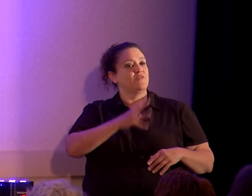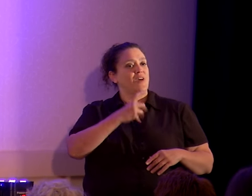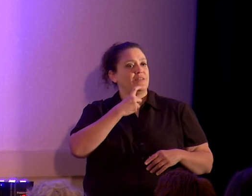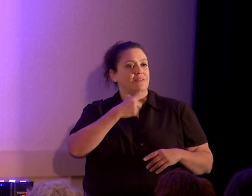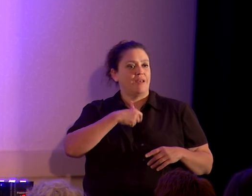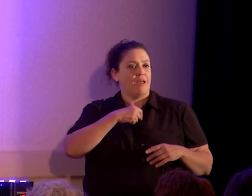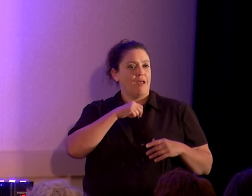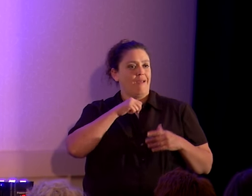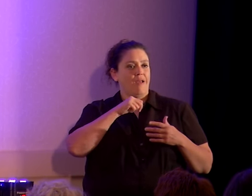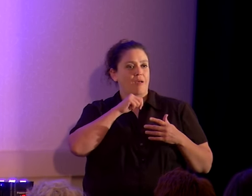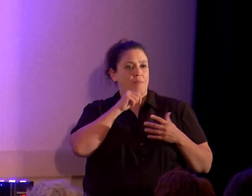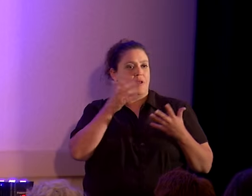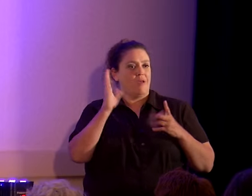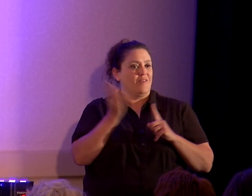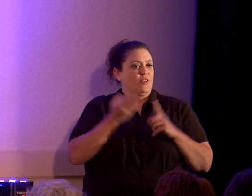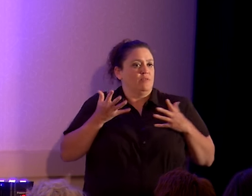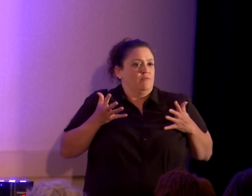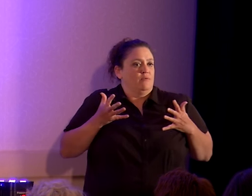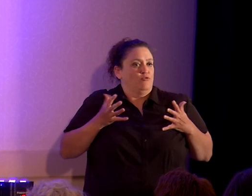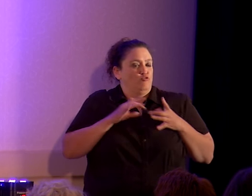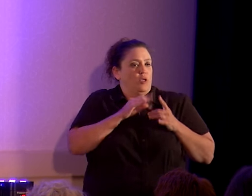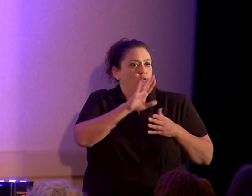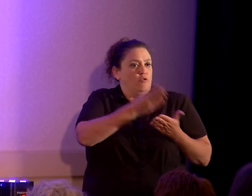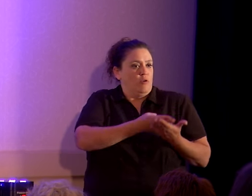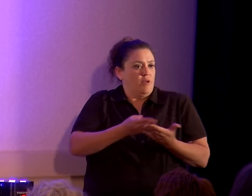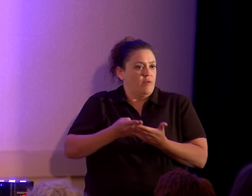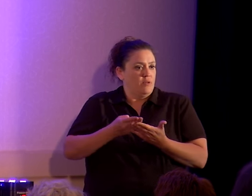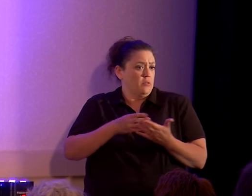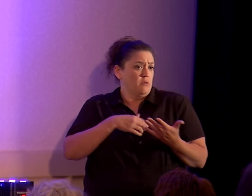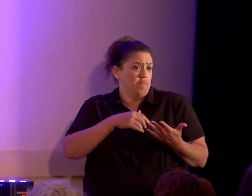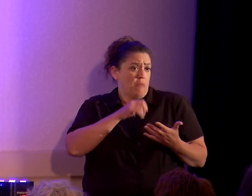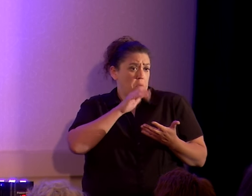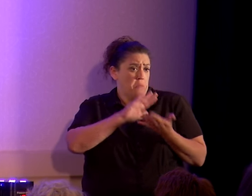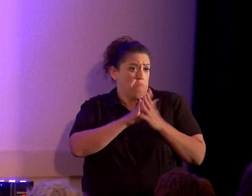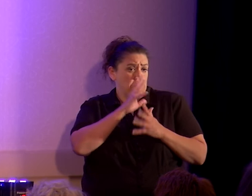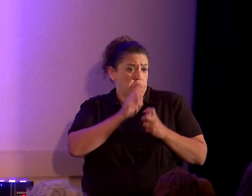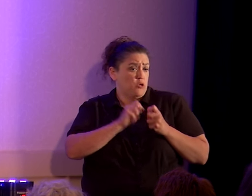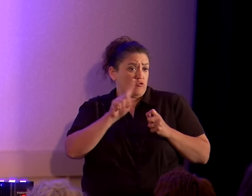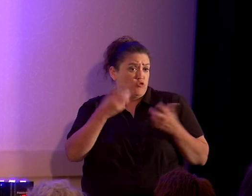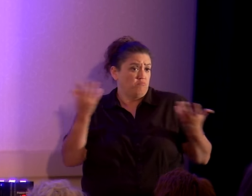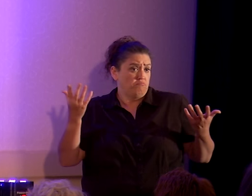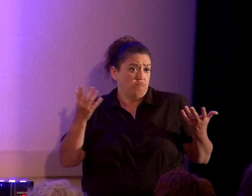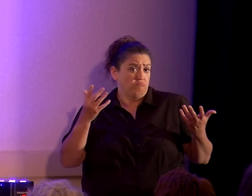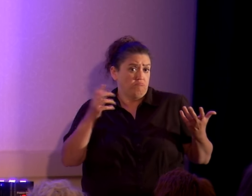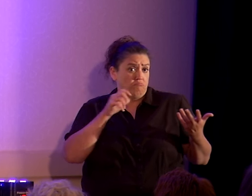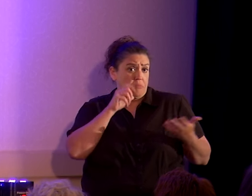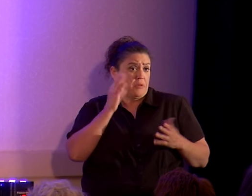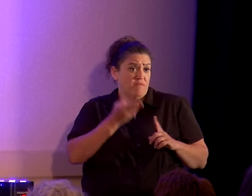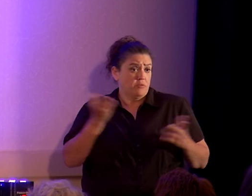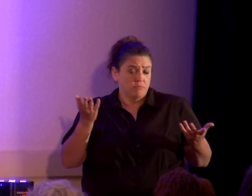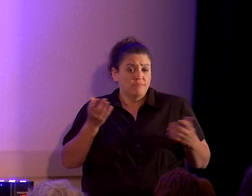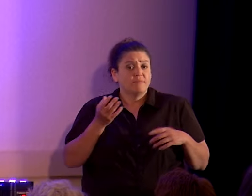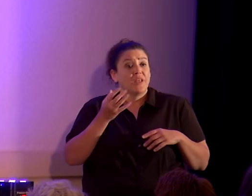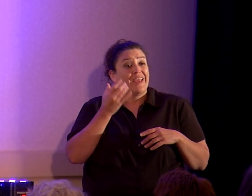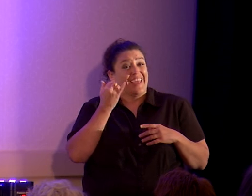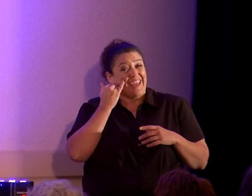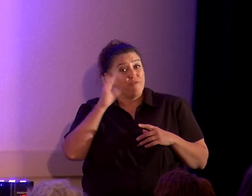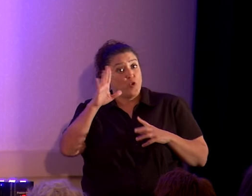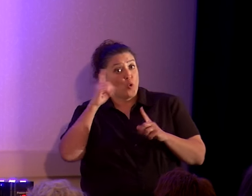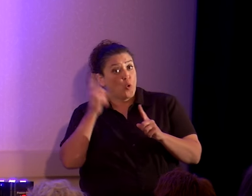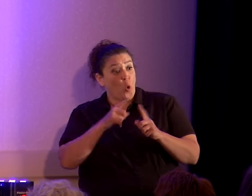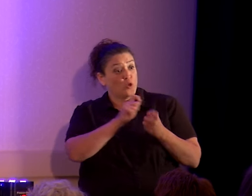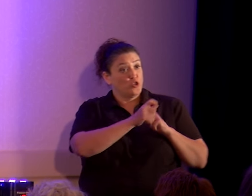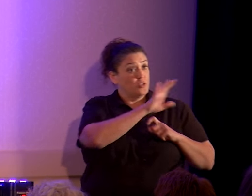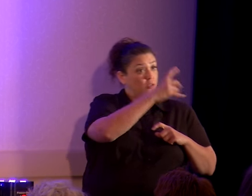your evidence and I'm not being facetious. That's fine. But if your goal is to change their mind and all you say is,